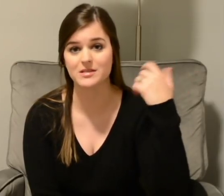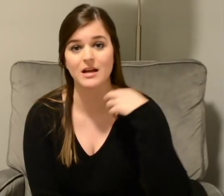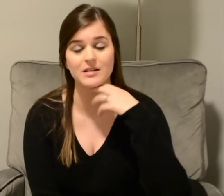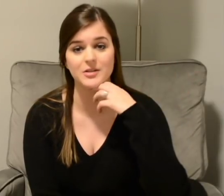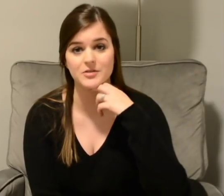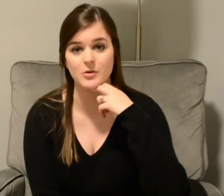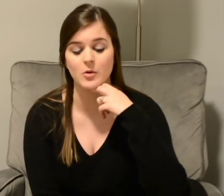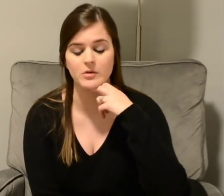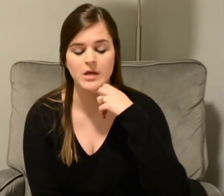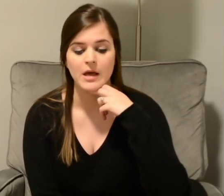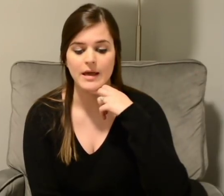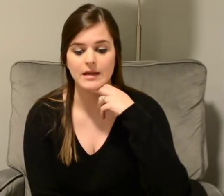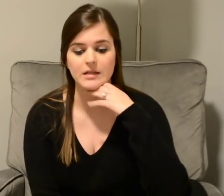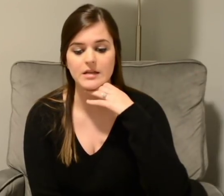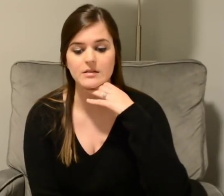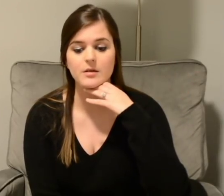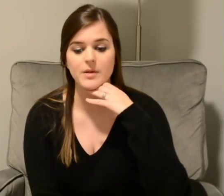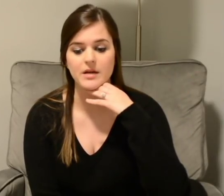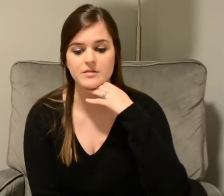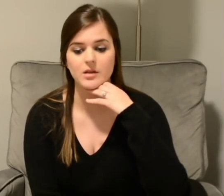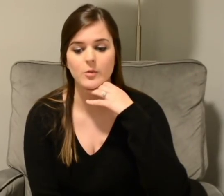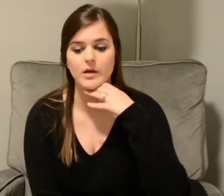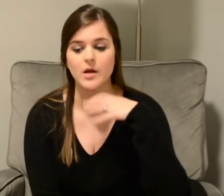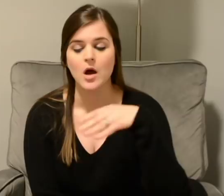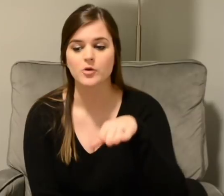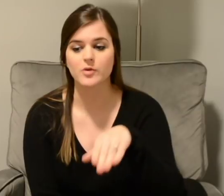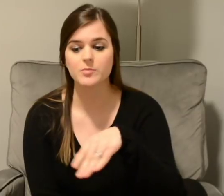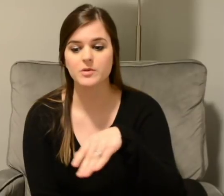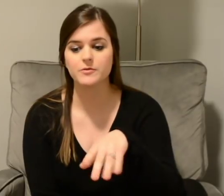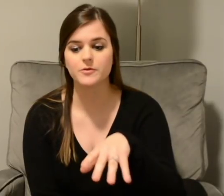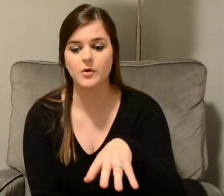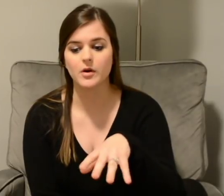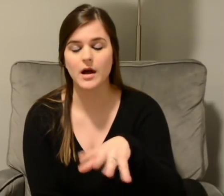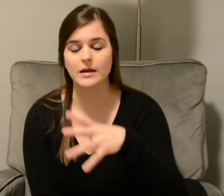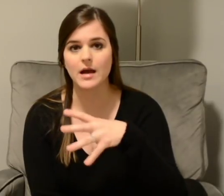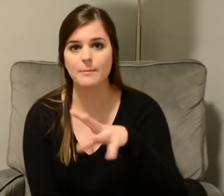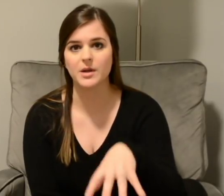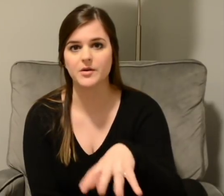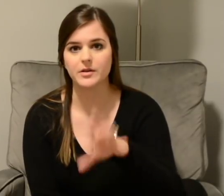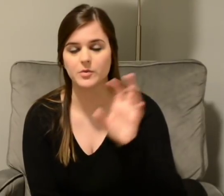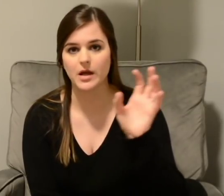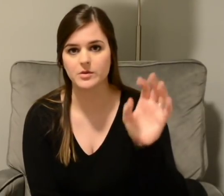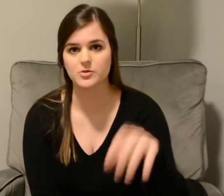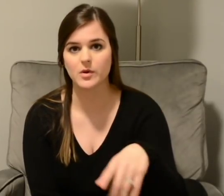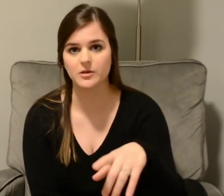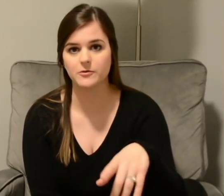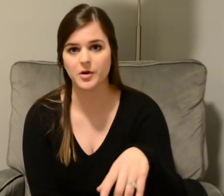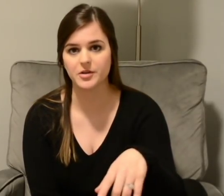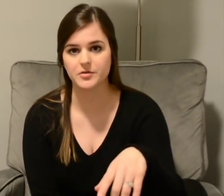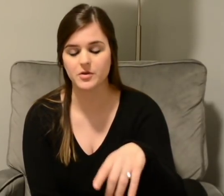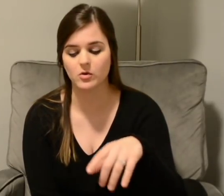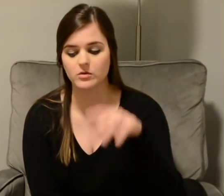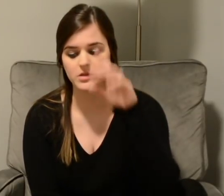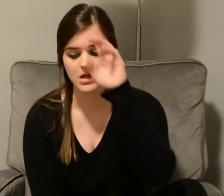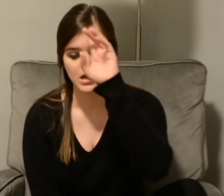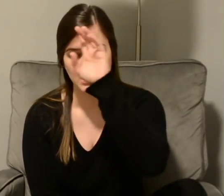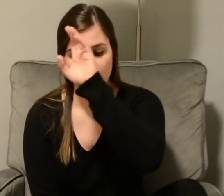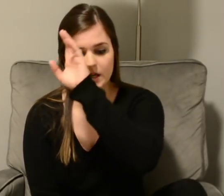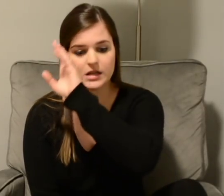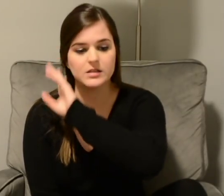nine years old and he ended up passing away right before I got married when I was 24 years old. And